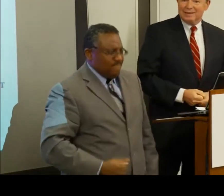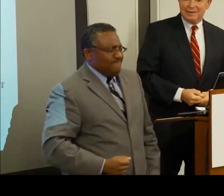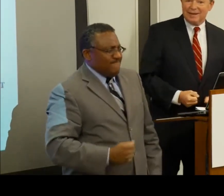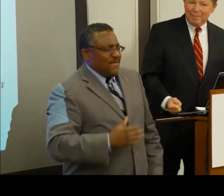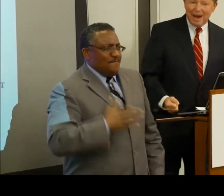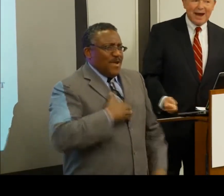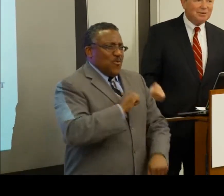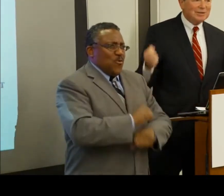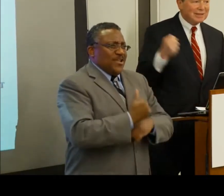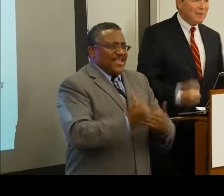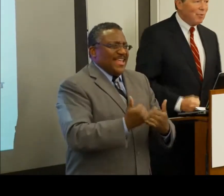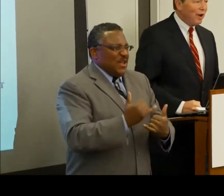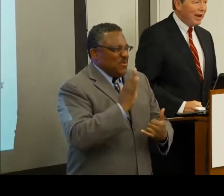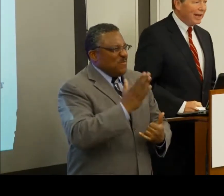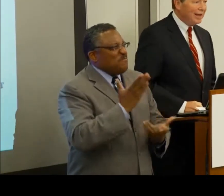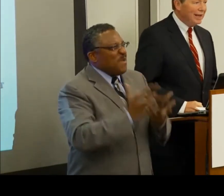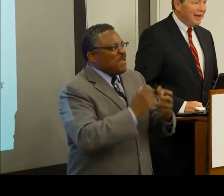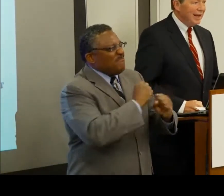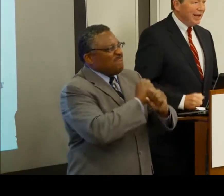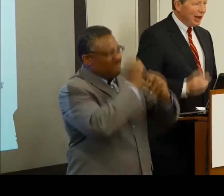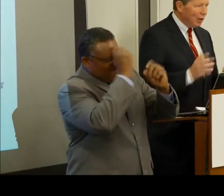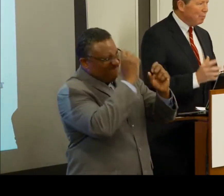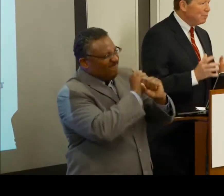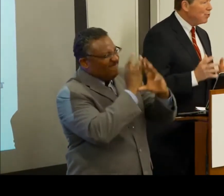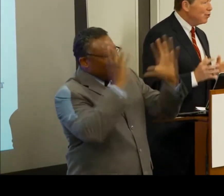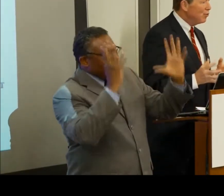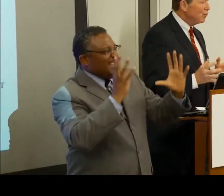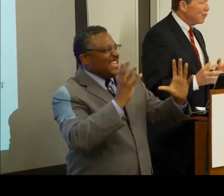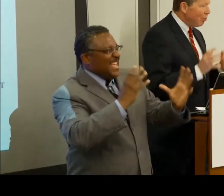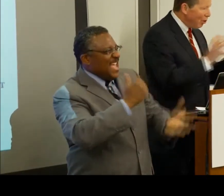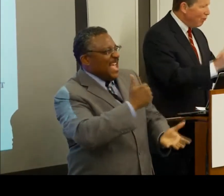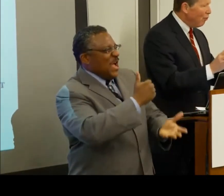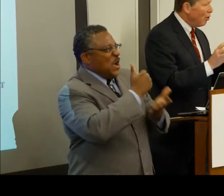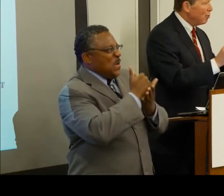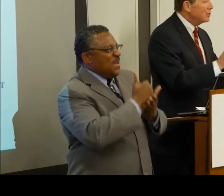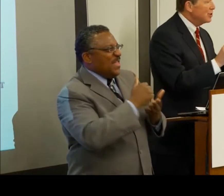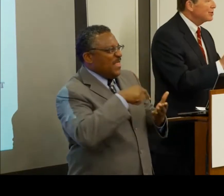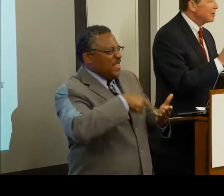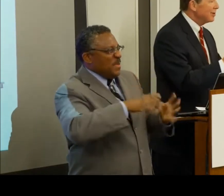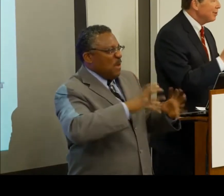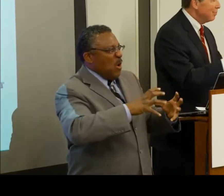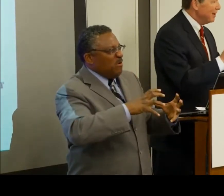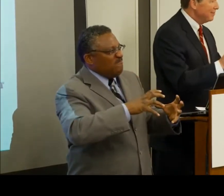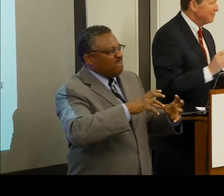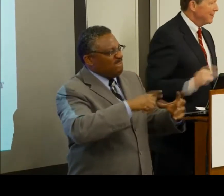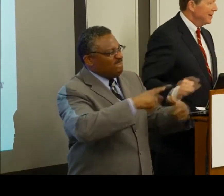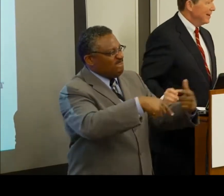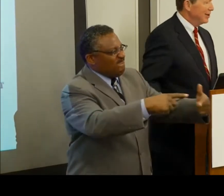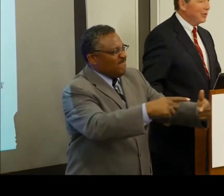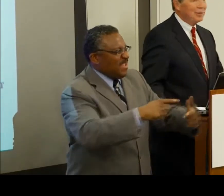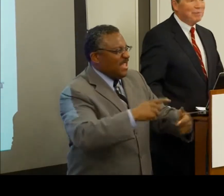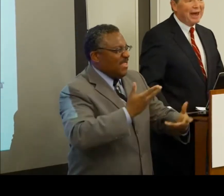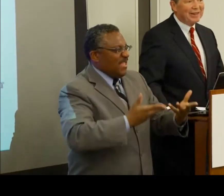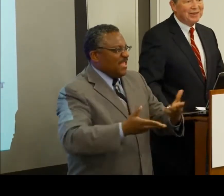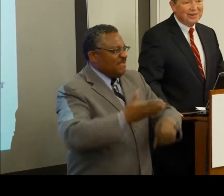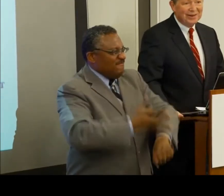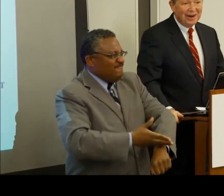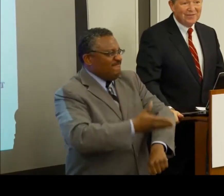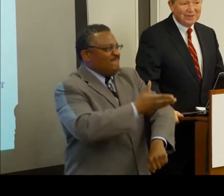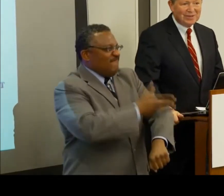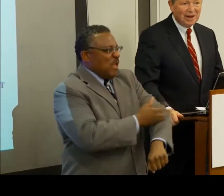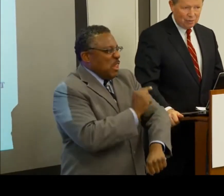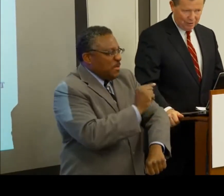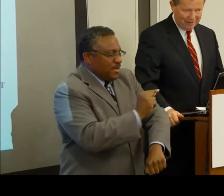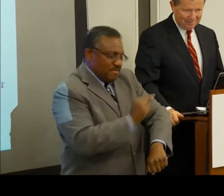might somehow, someway, help move the ball forward just a little bit in the great path